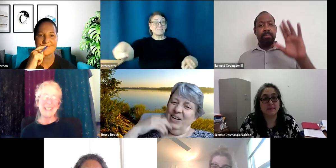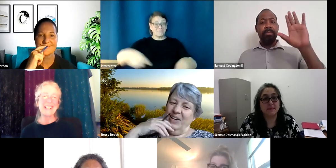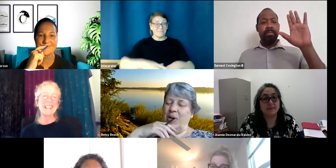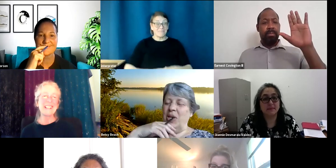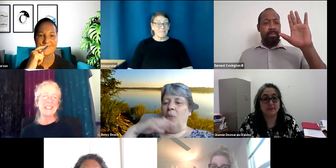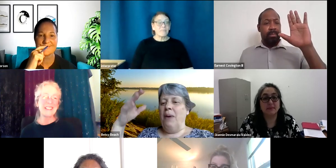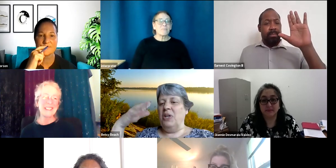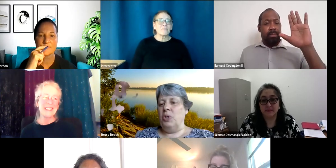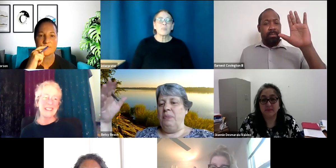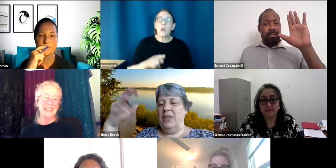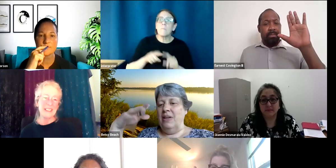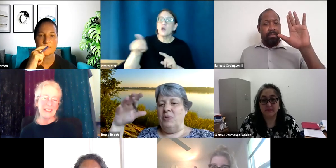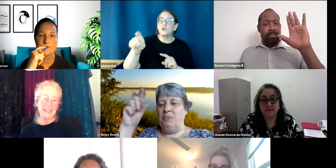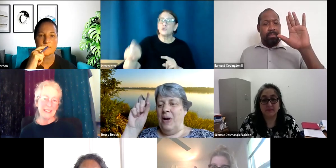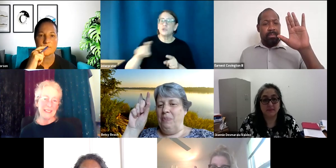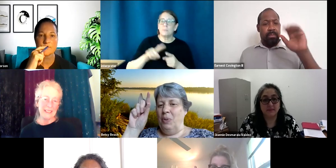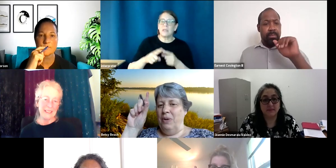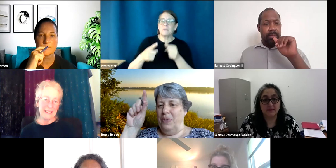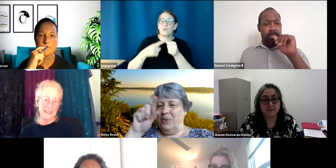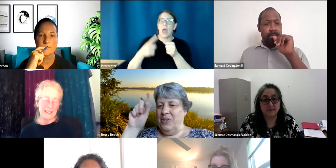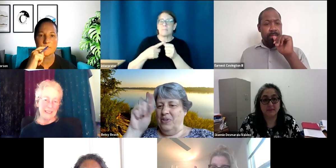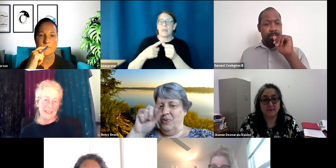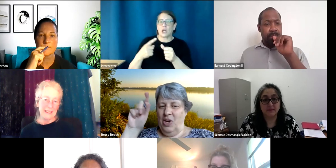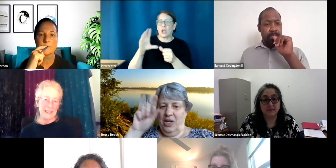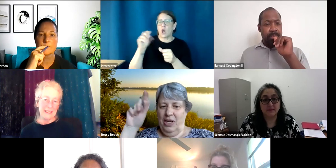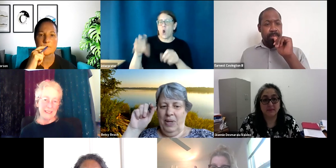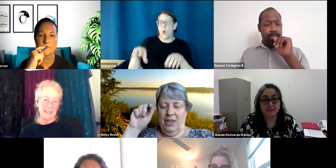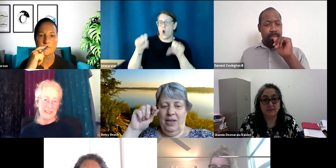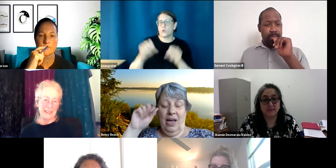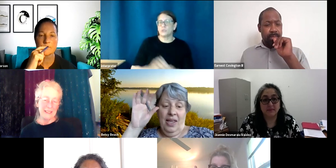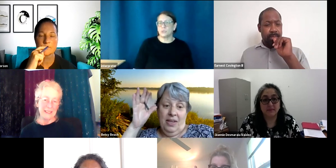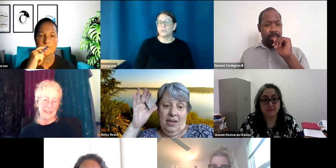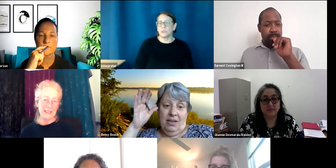But you probably should be, there should probably be one person who's talking to Bethany. I think.